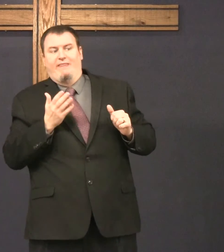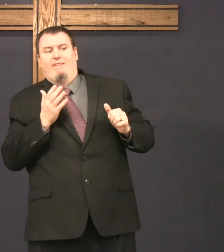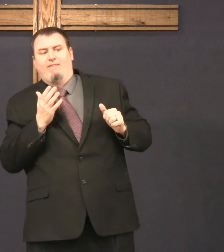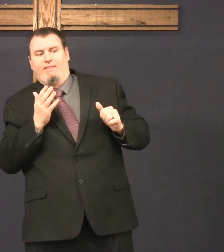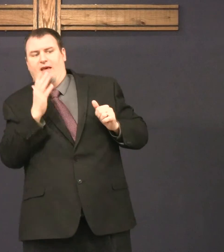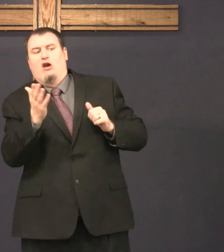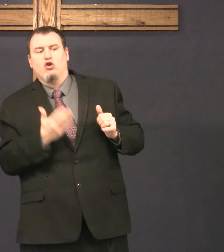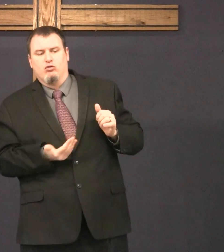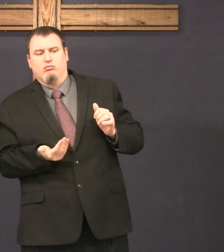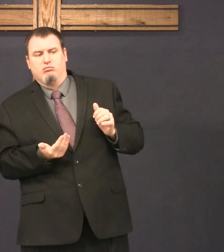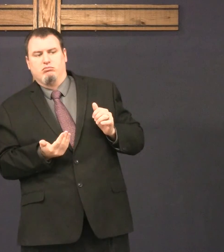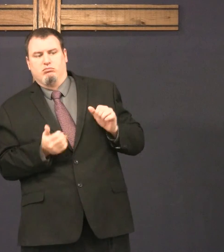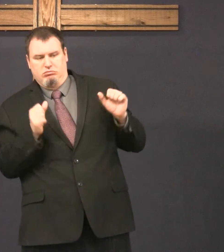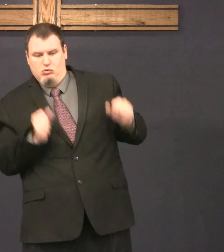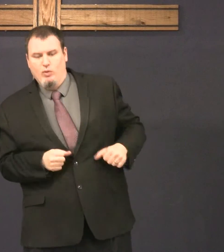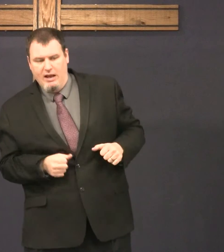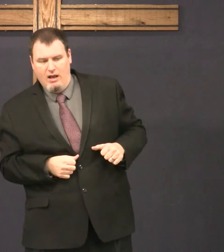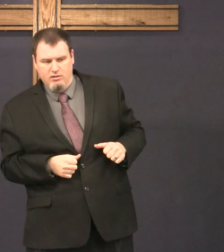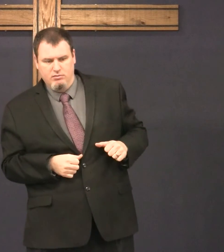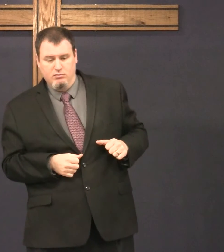you can go be there with me.